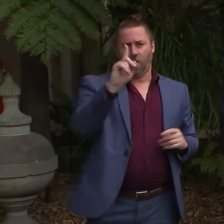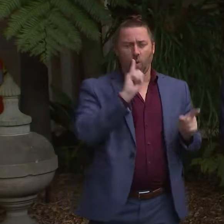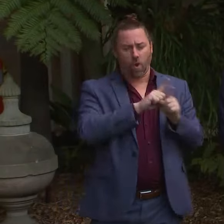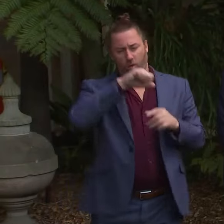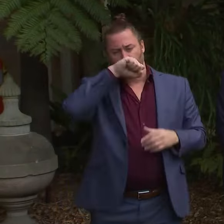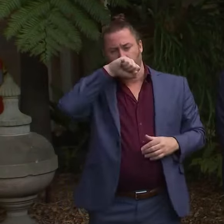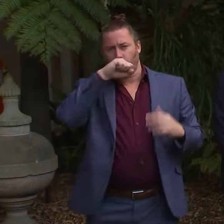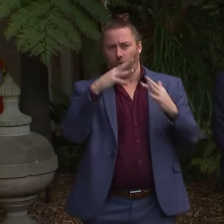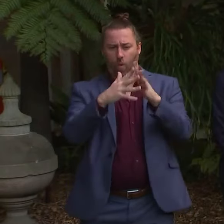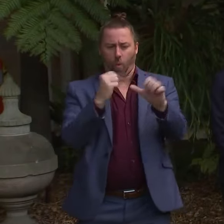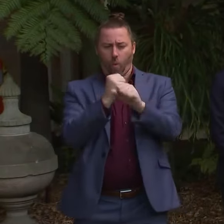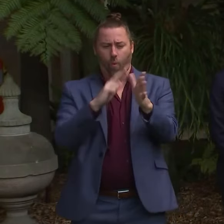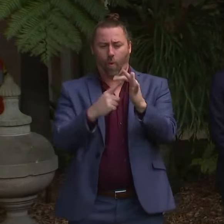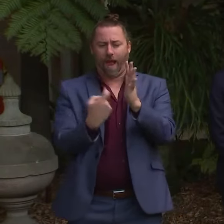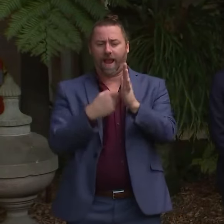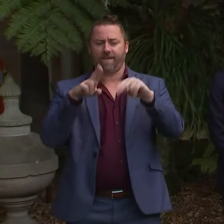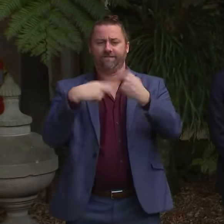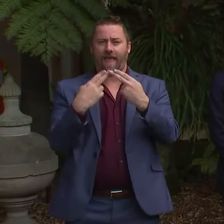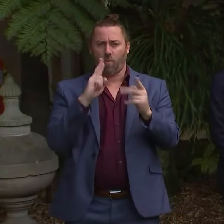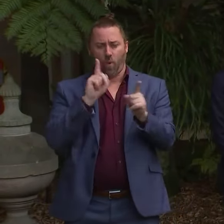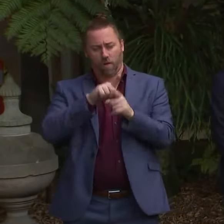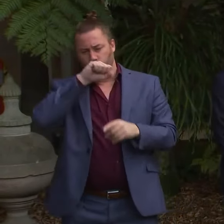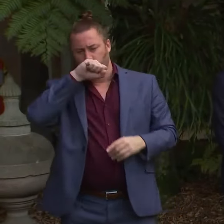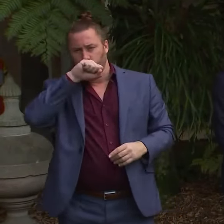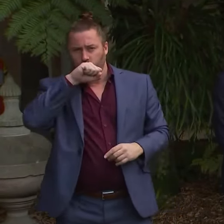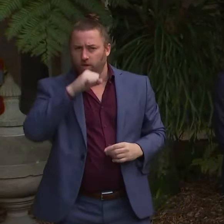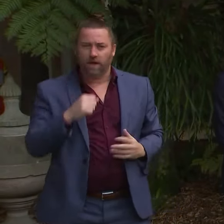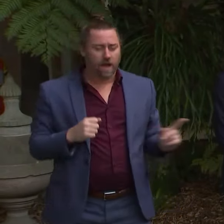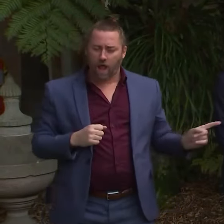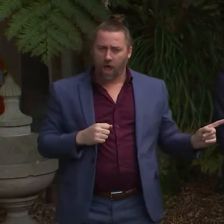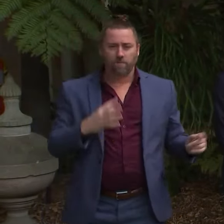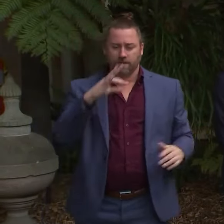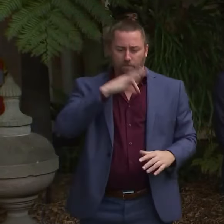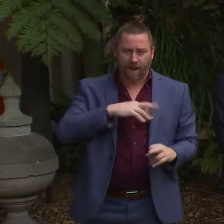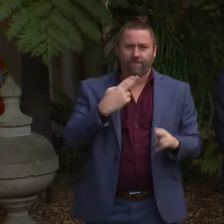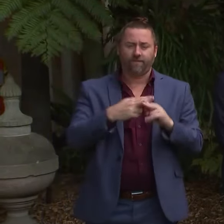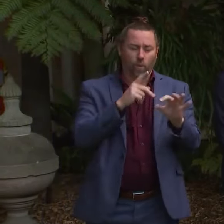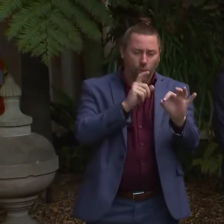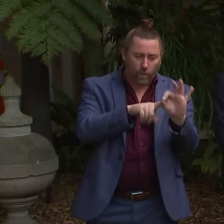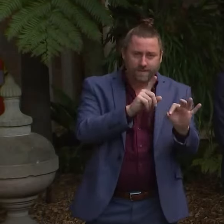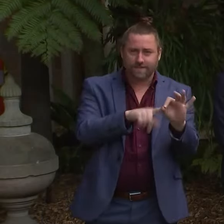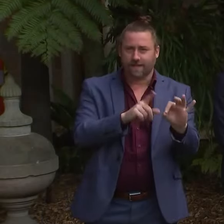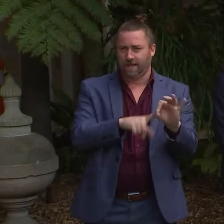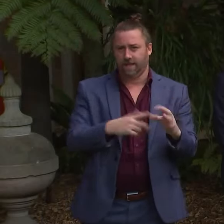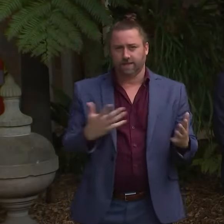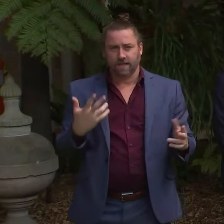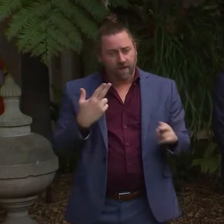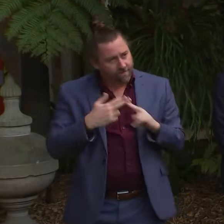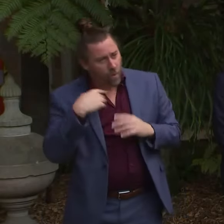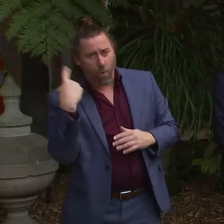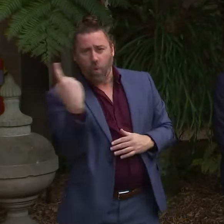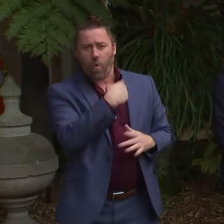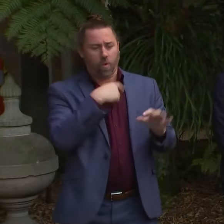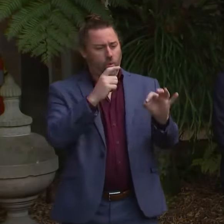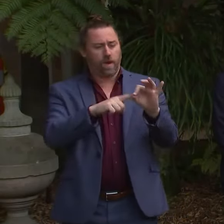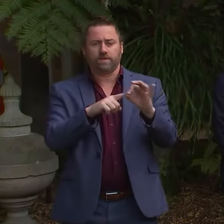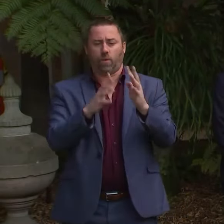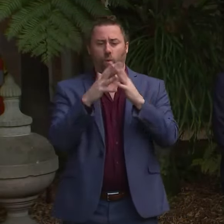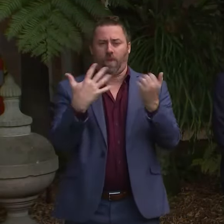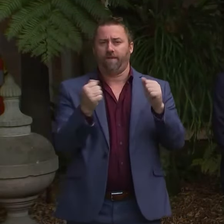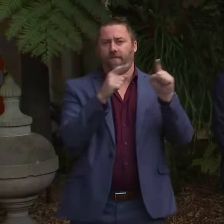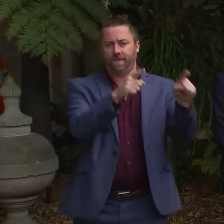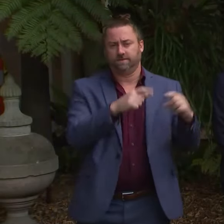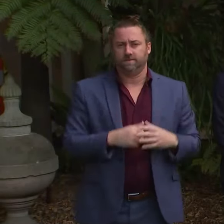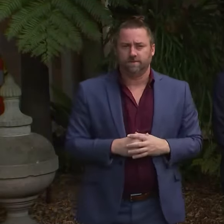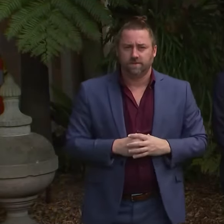No, this is a, this is a benefit to the people of Queensland. This is a benefit to the people of Queensland. We have